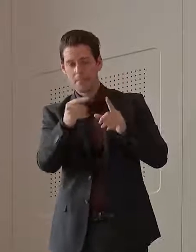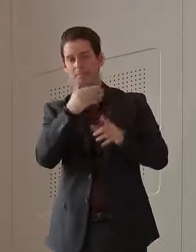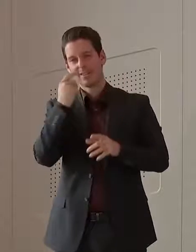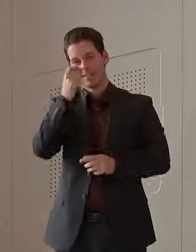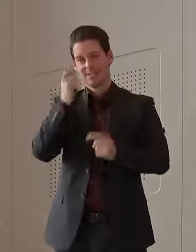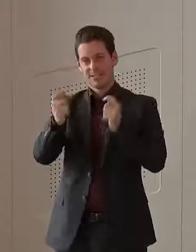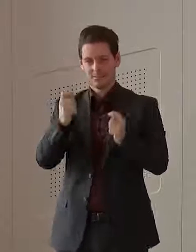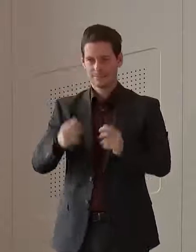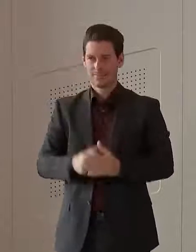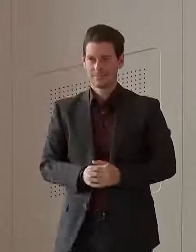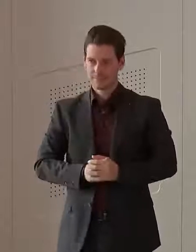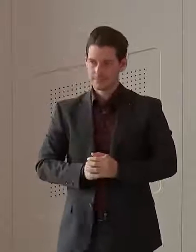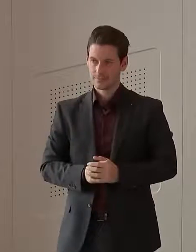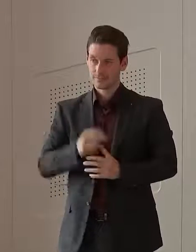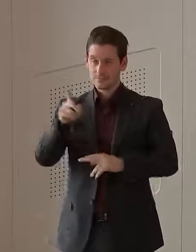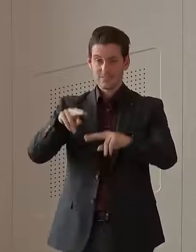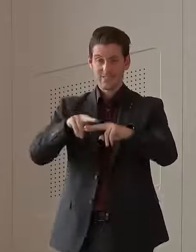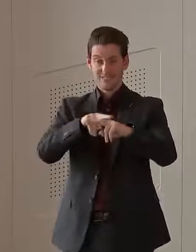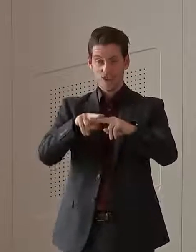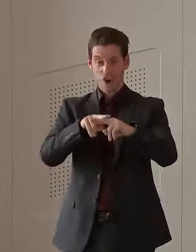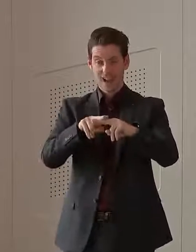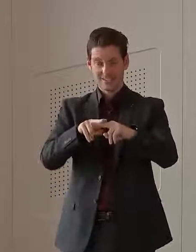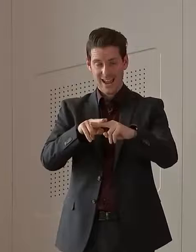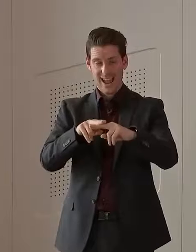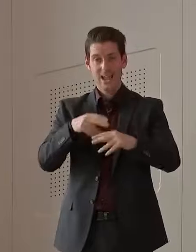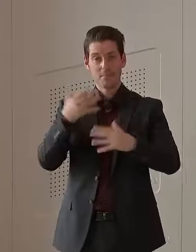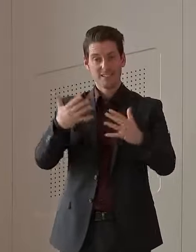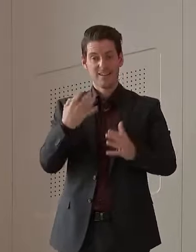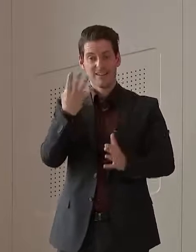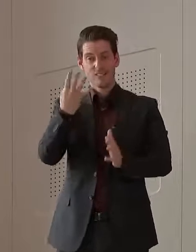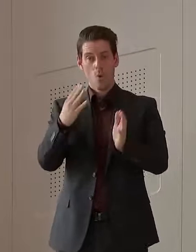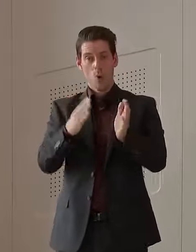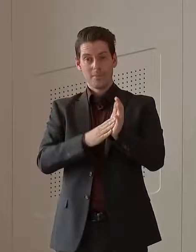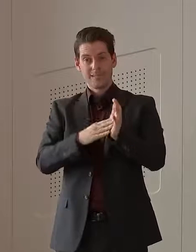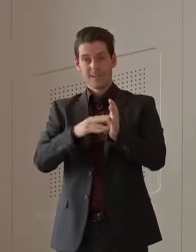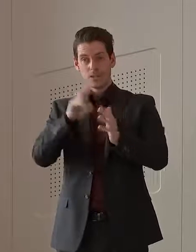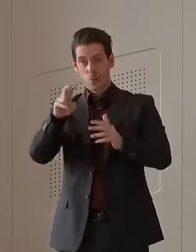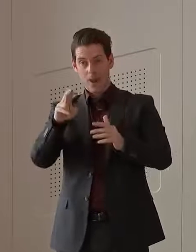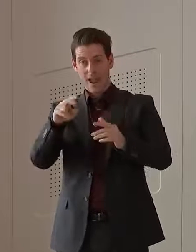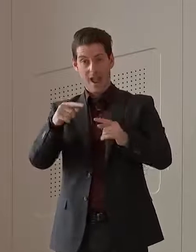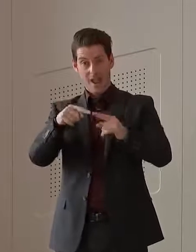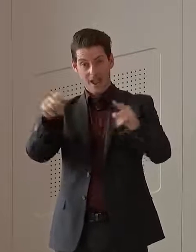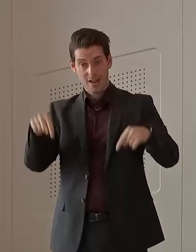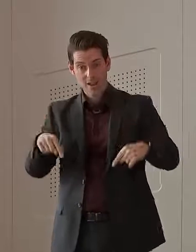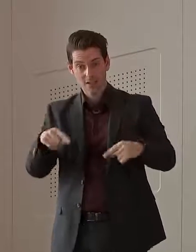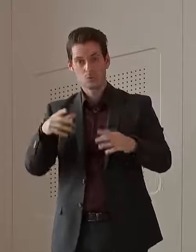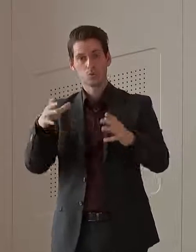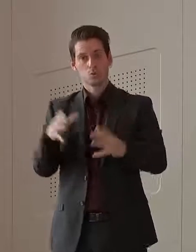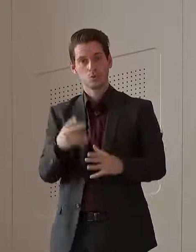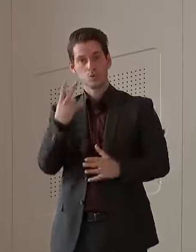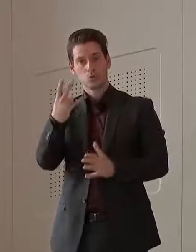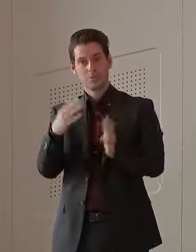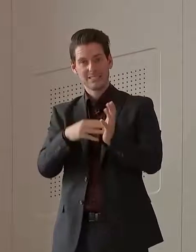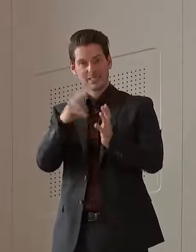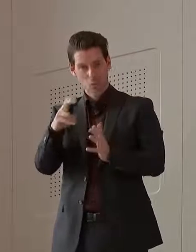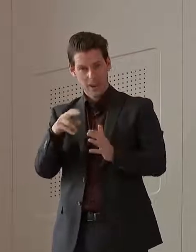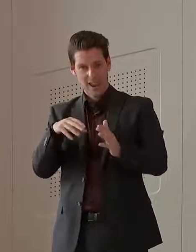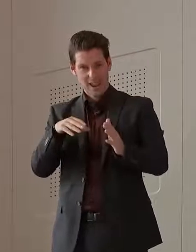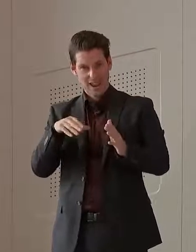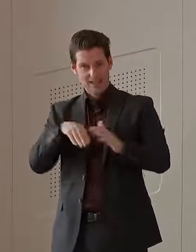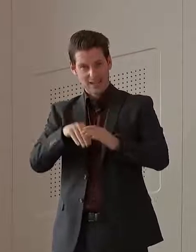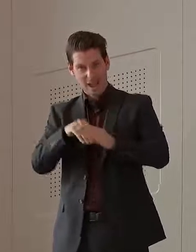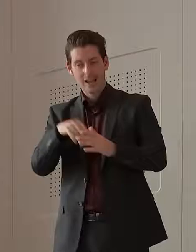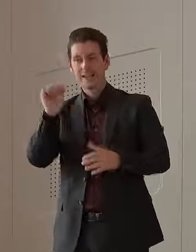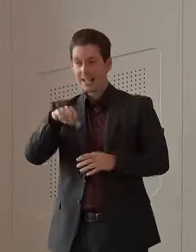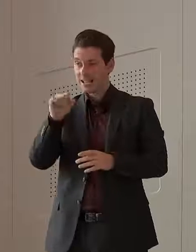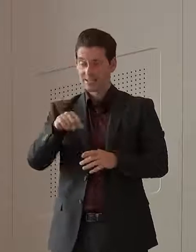control. Those restrictions on Friday, is that moving from four square metres to two square metres indoors? Yeah, it's the restrictions that we have for the rest